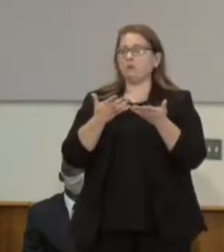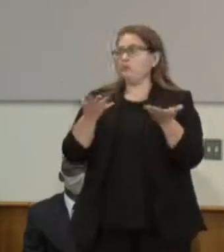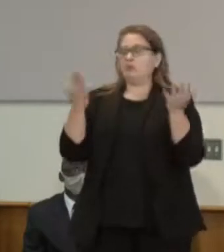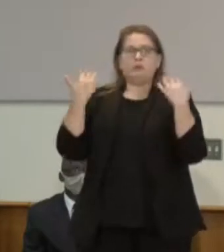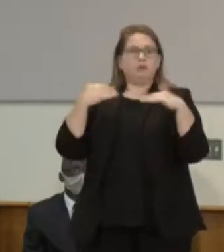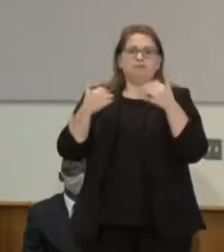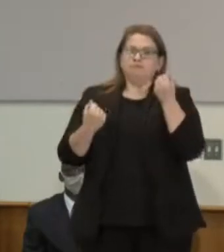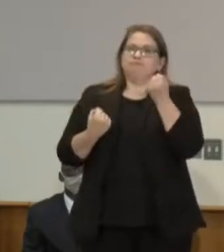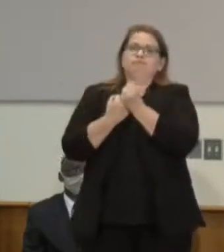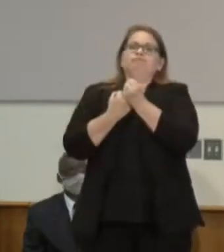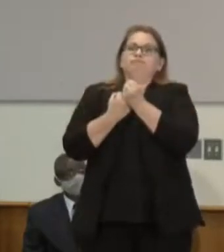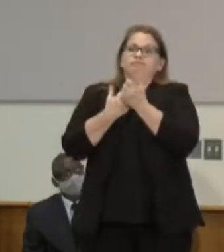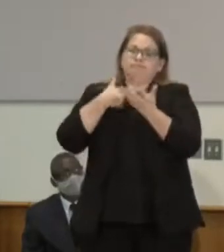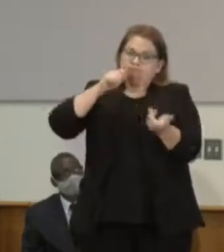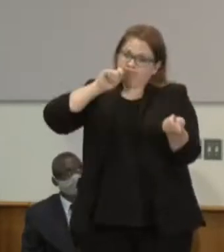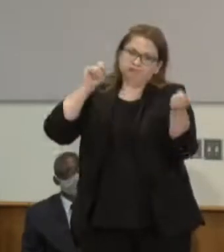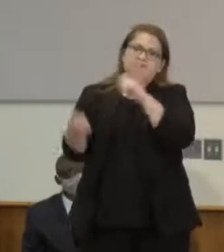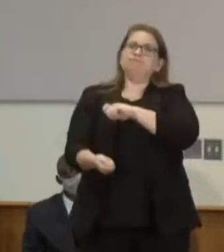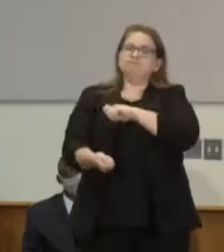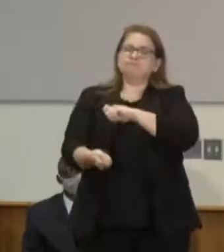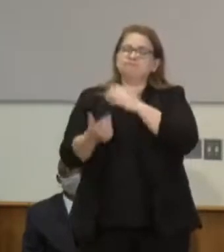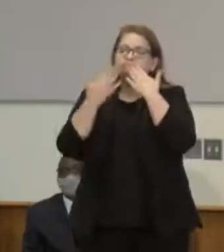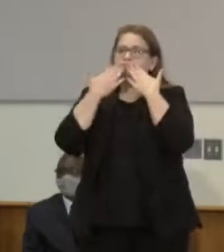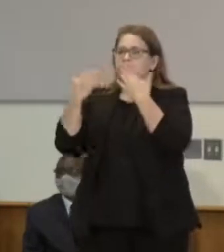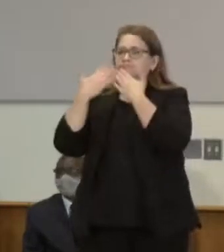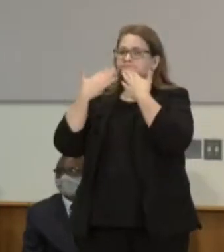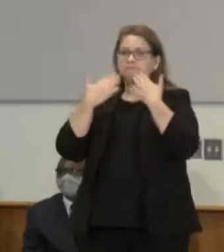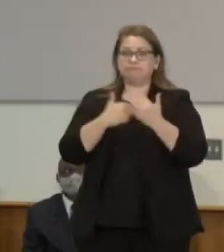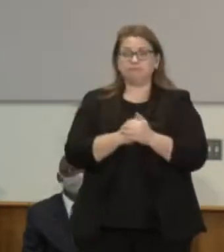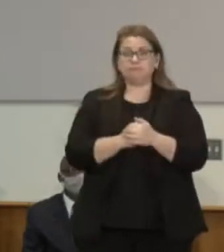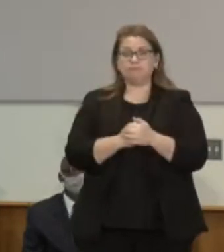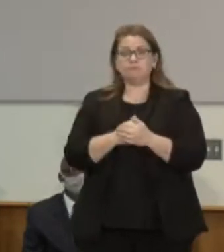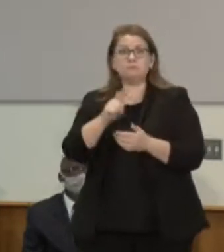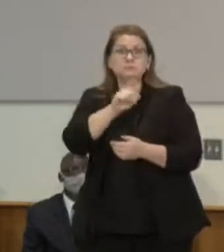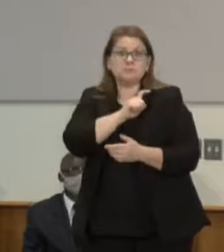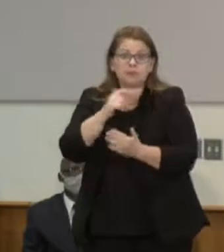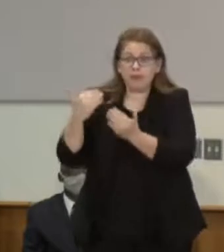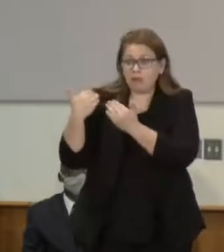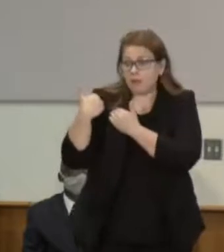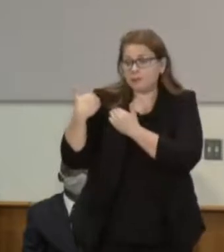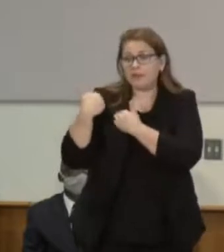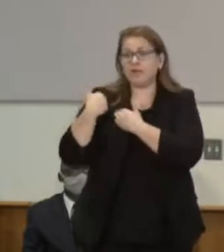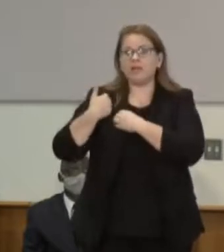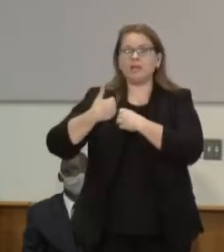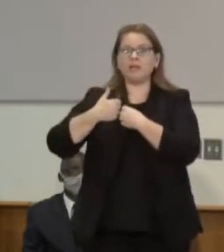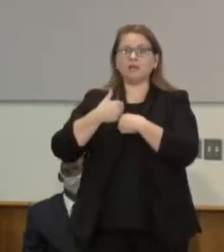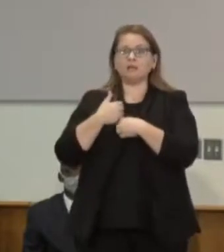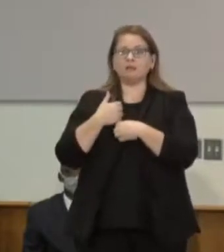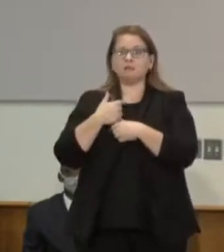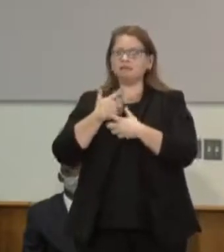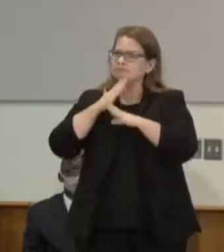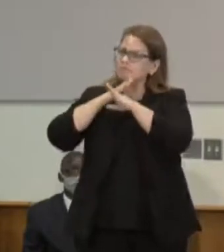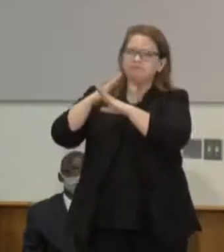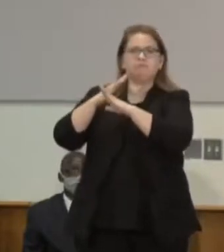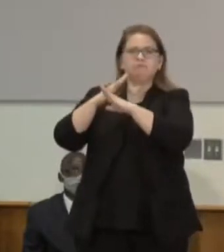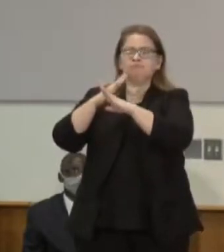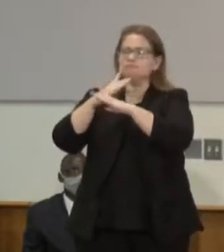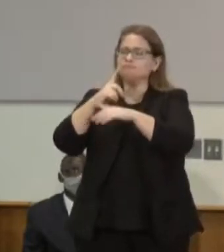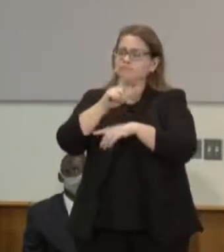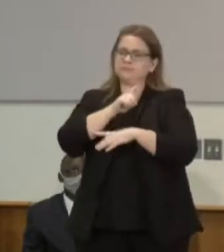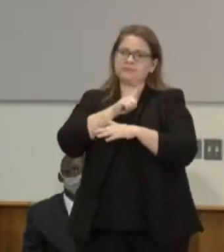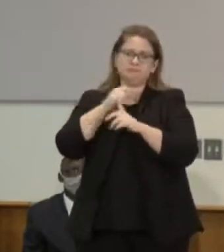reform, supporting police accountability, and to stop police brutality that has